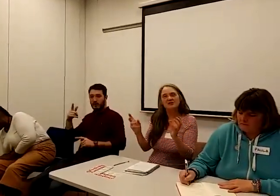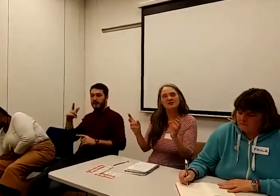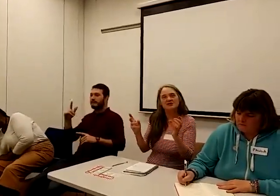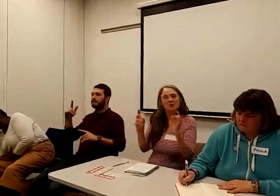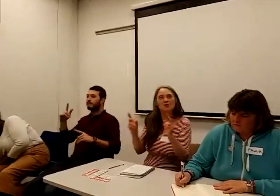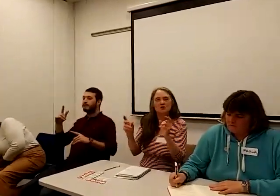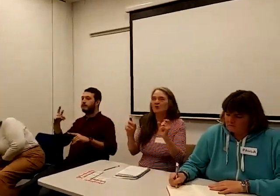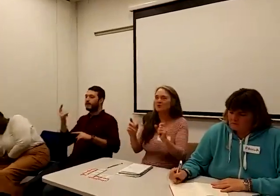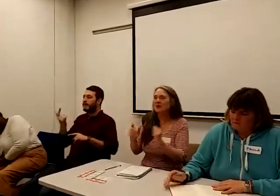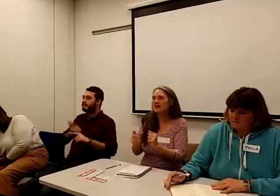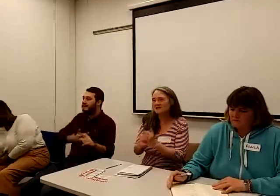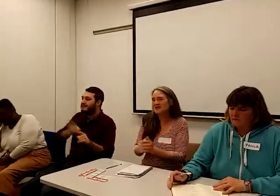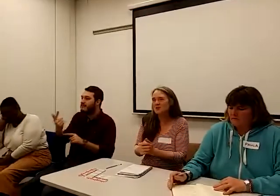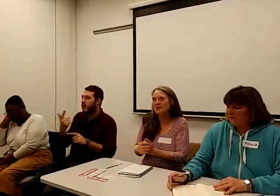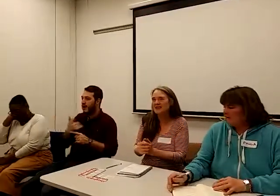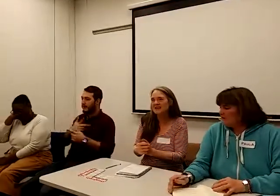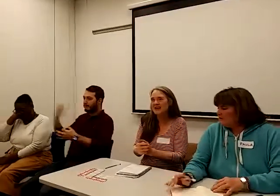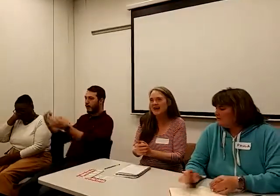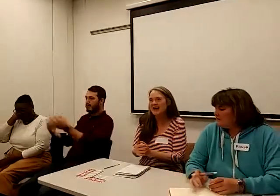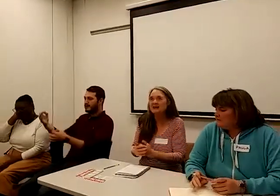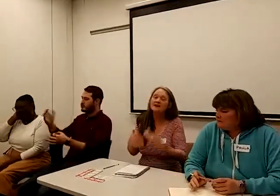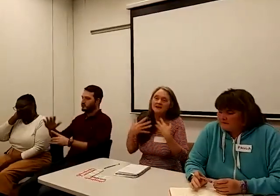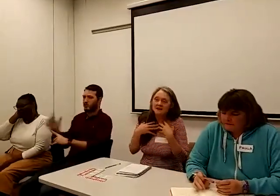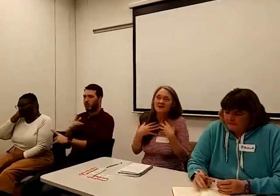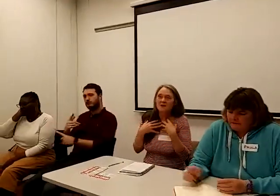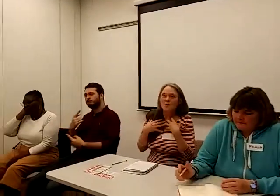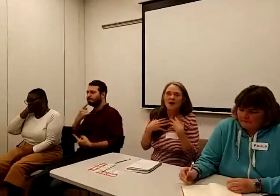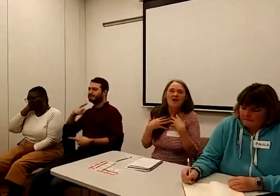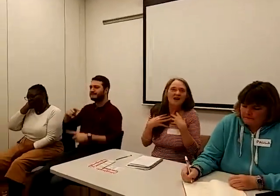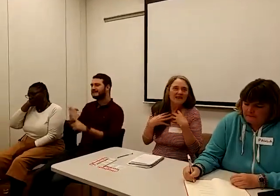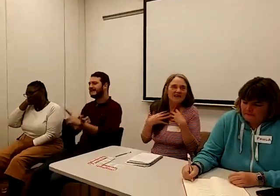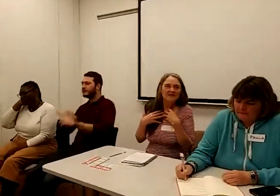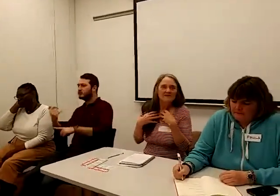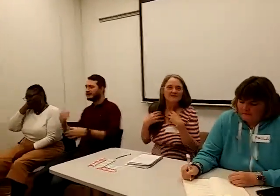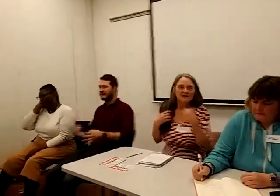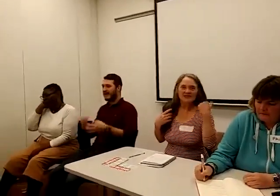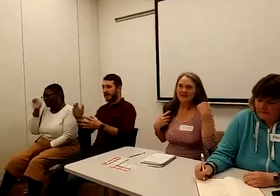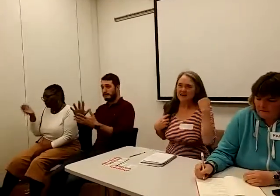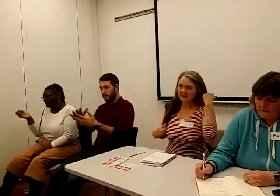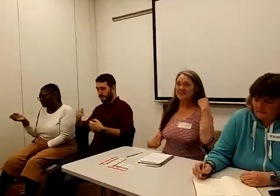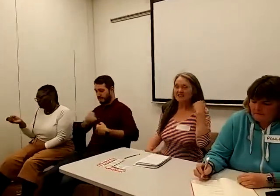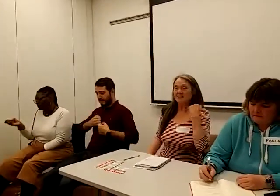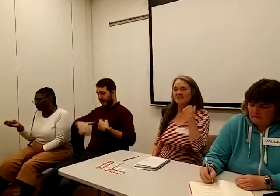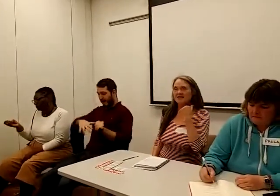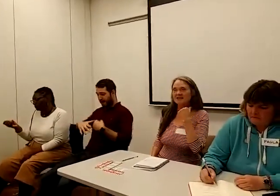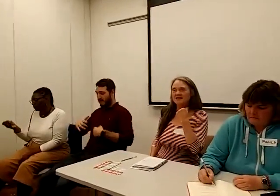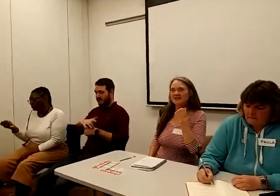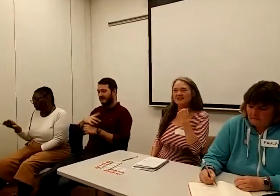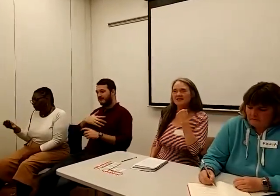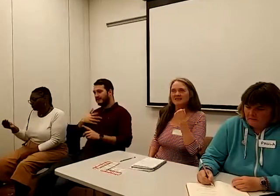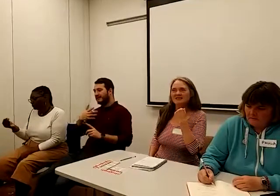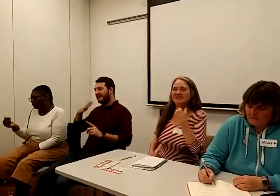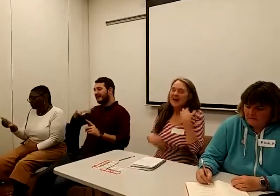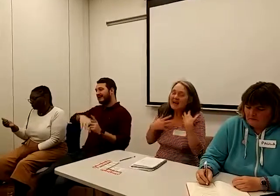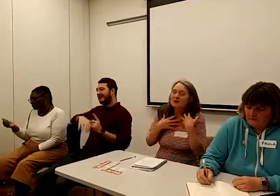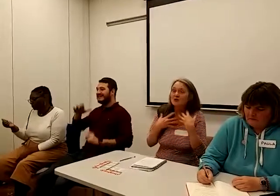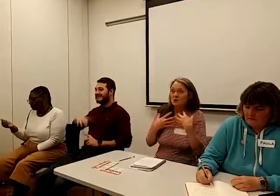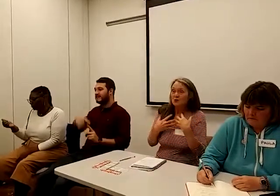politicians have all talked about a six-week delay. Where I live in East London, the council